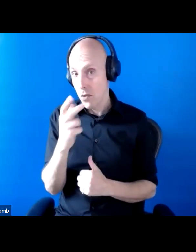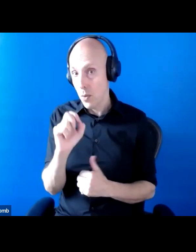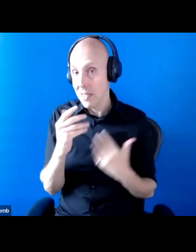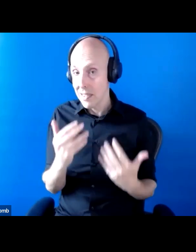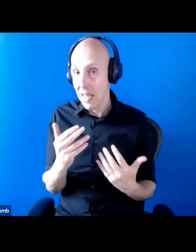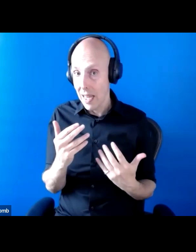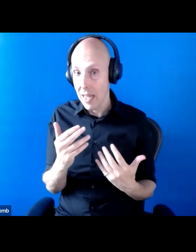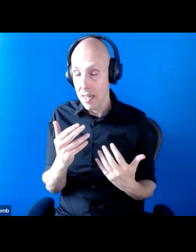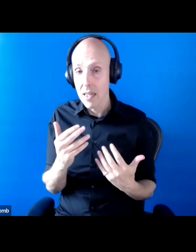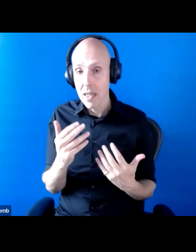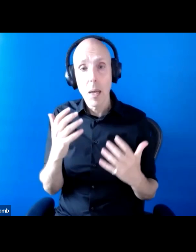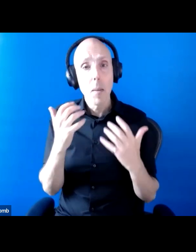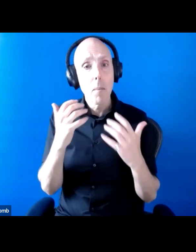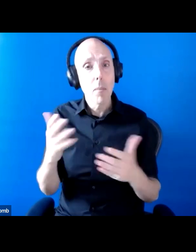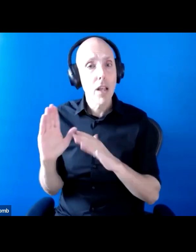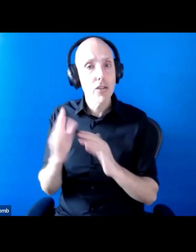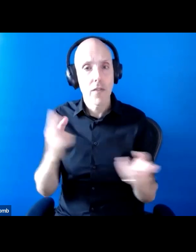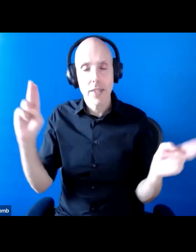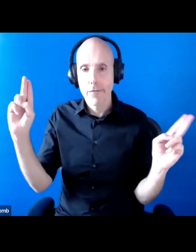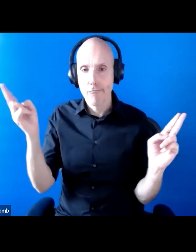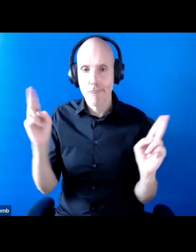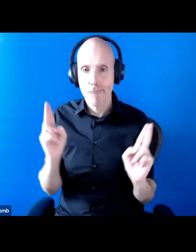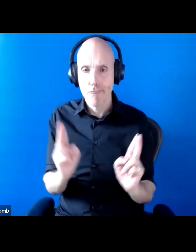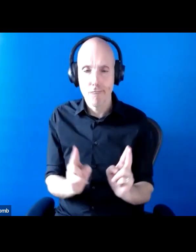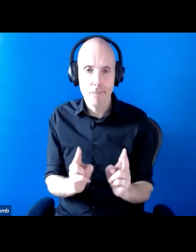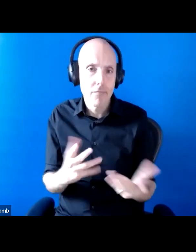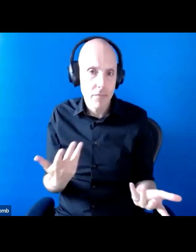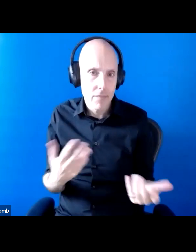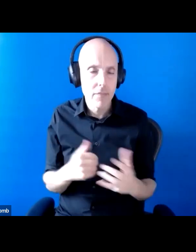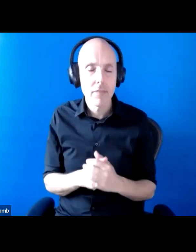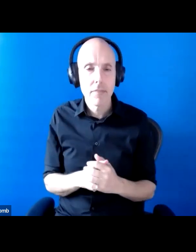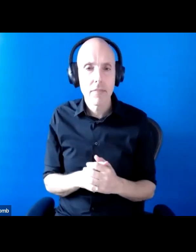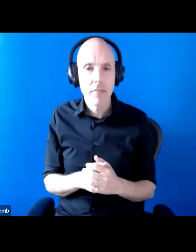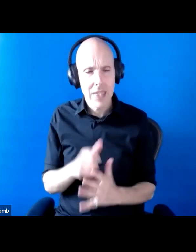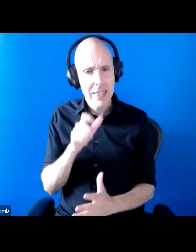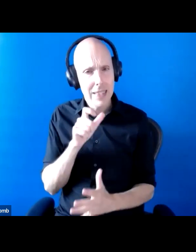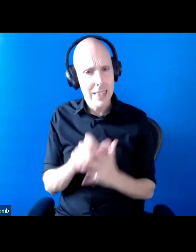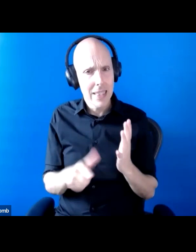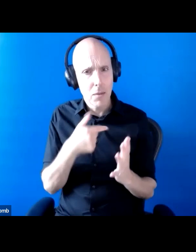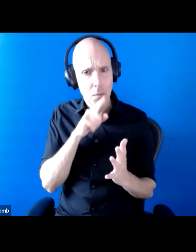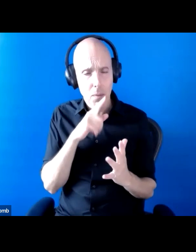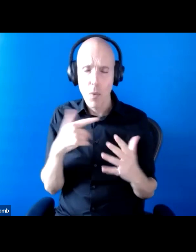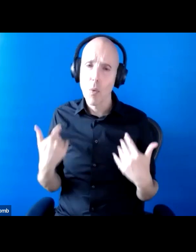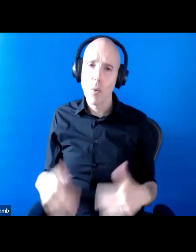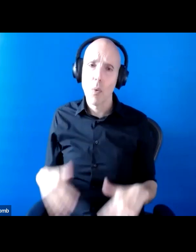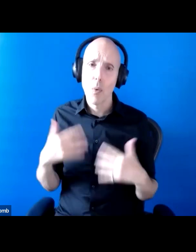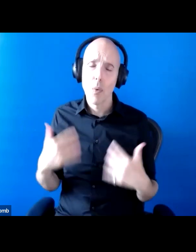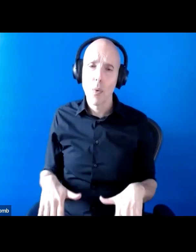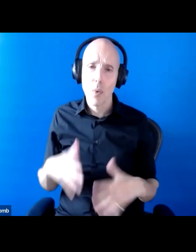of public services, and I think disabled people have felt that keenly. We've seen less money